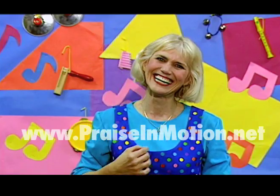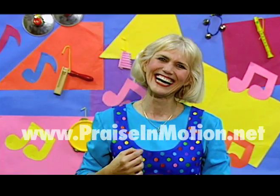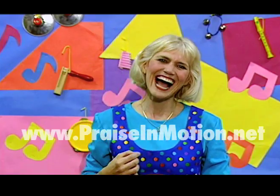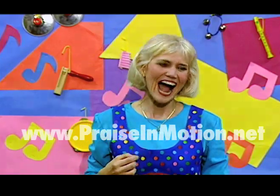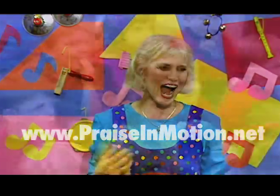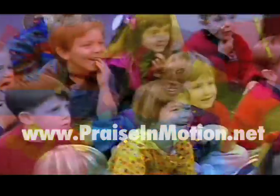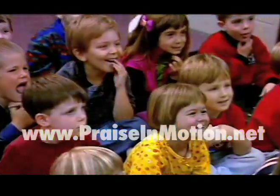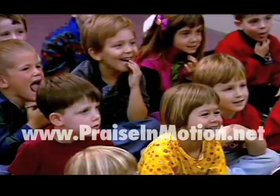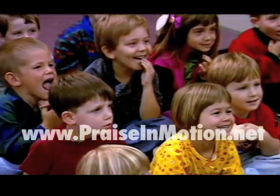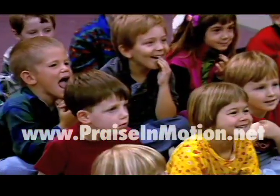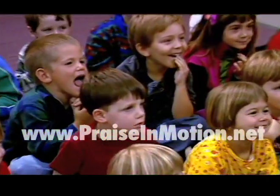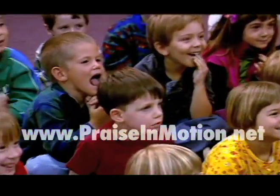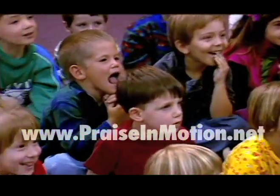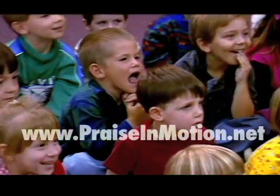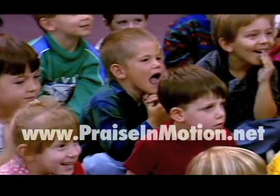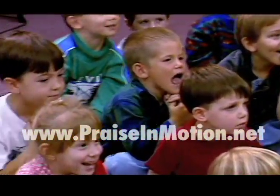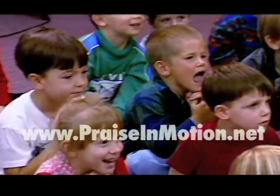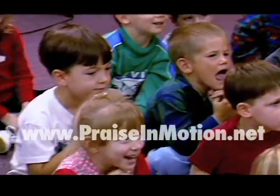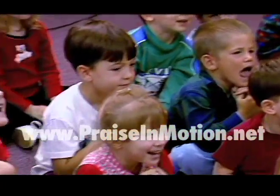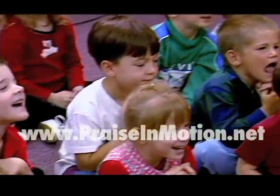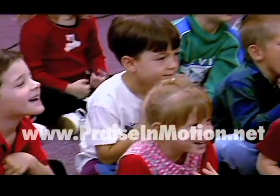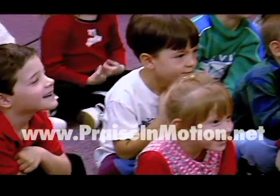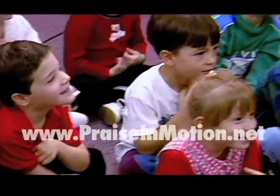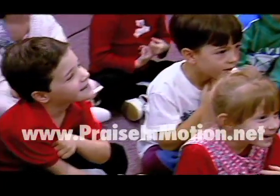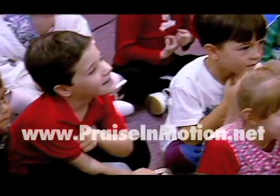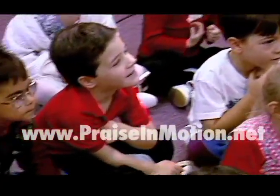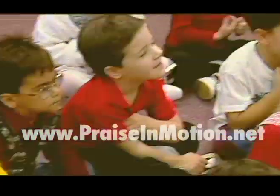are you ready? Okay, let's climb.